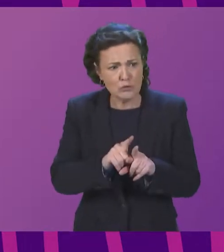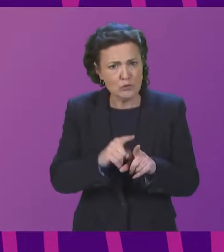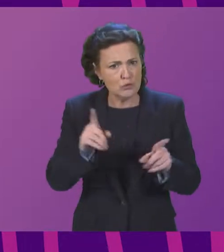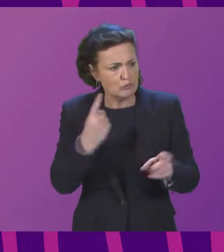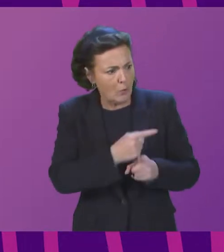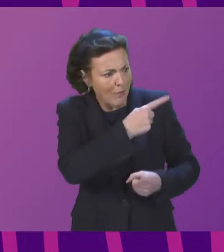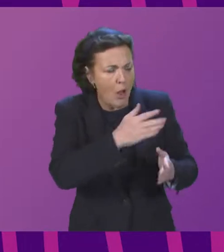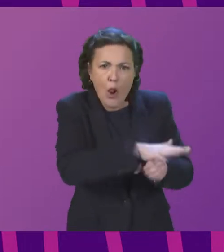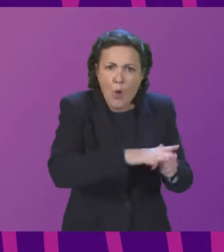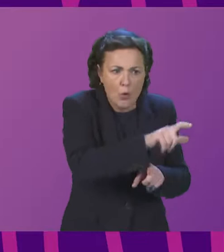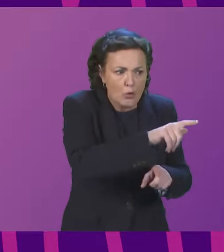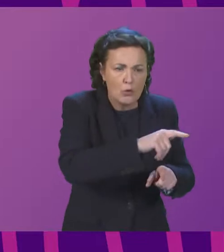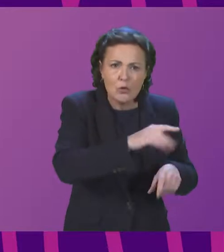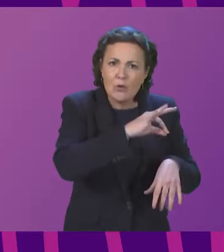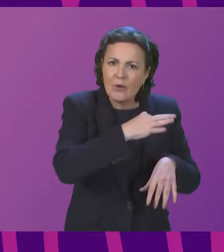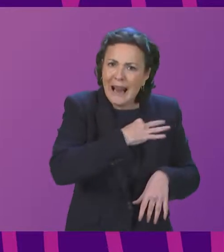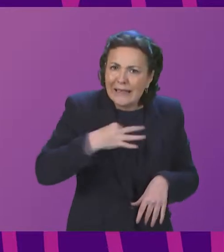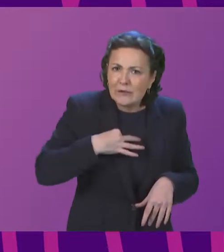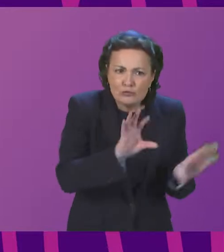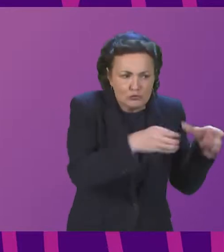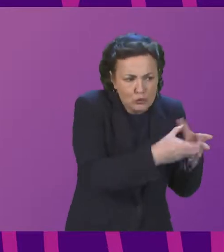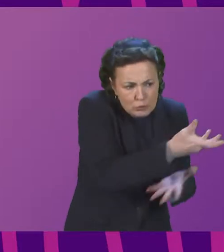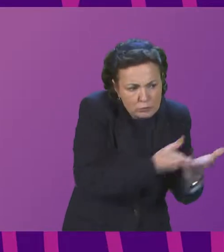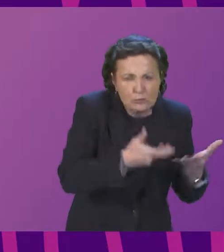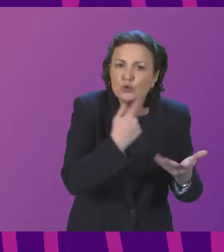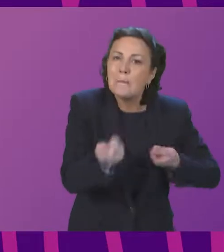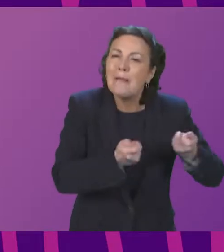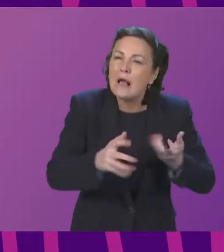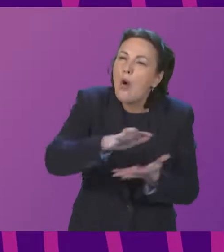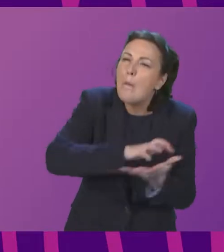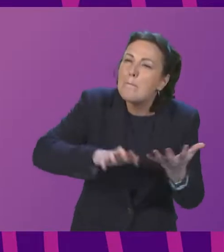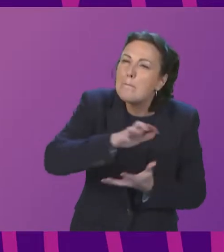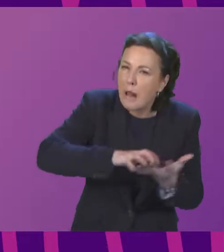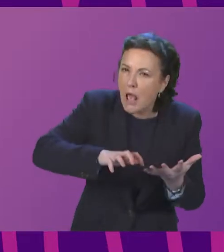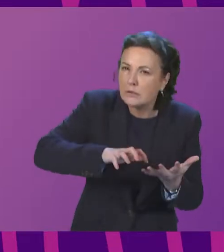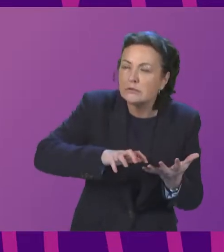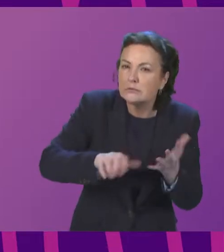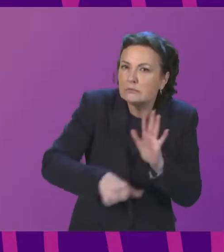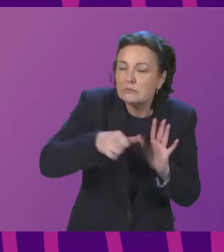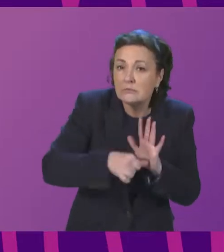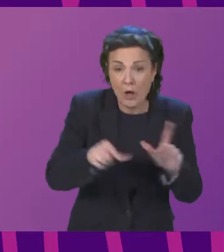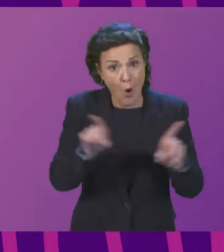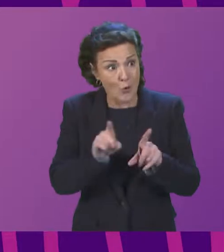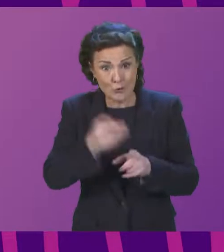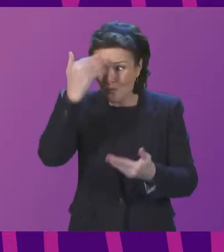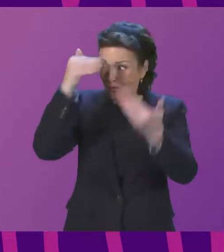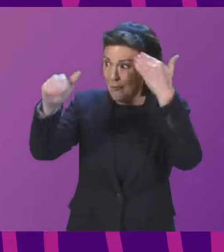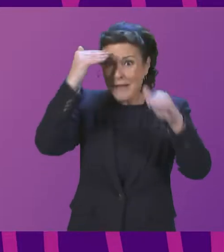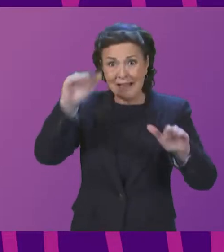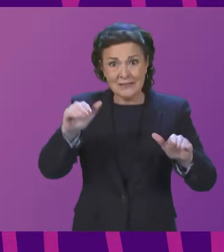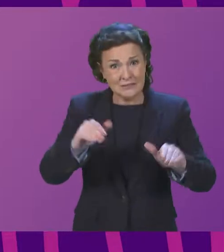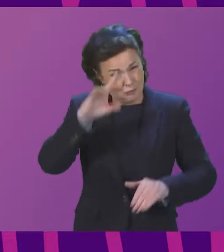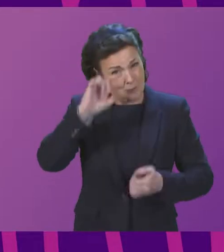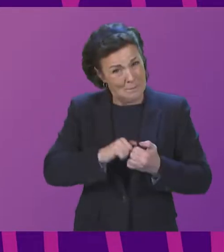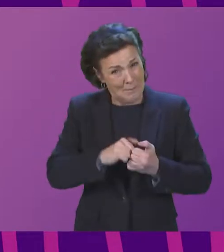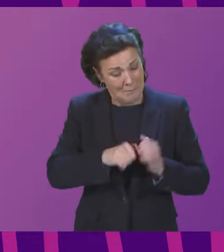broader clinical networks for the management of complex cases and asking medical directors to remind clinicians of their obligations under the principle